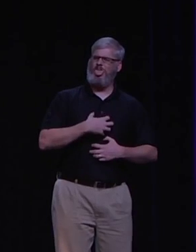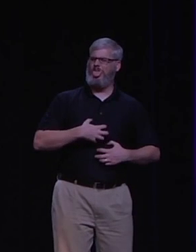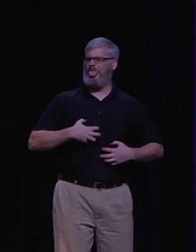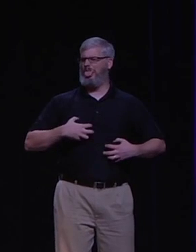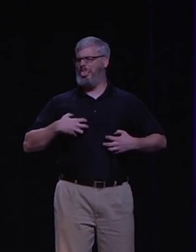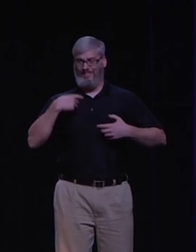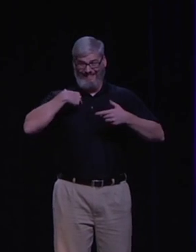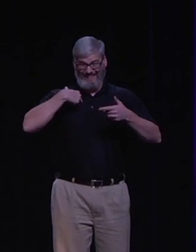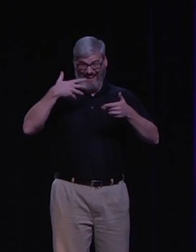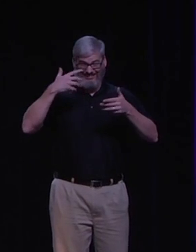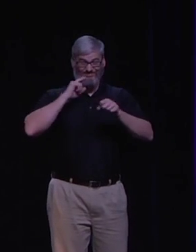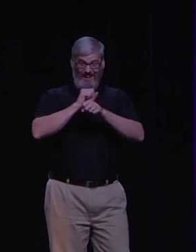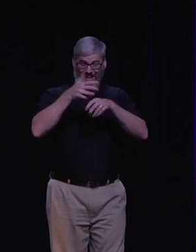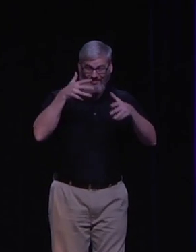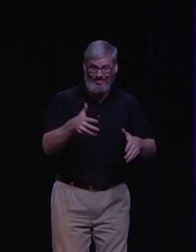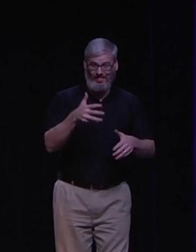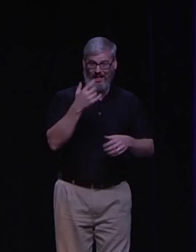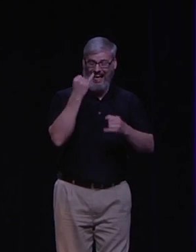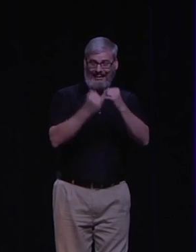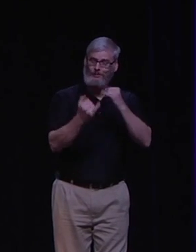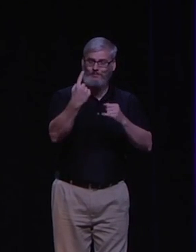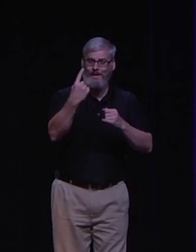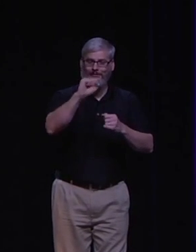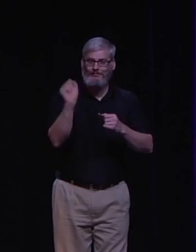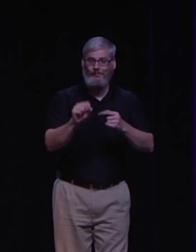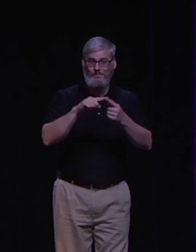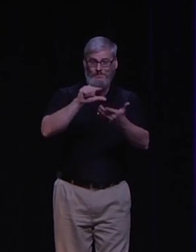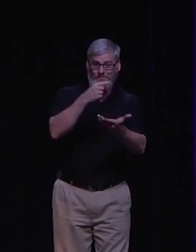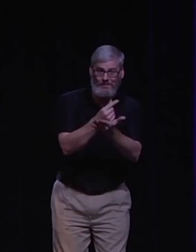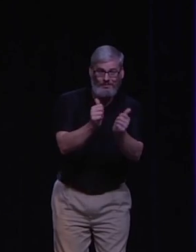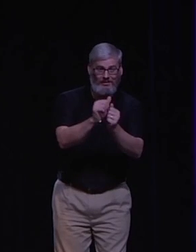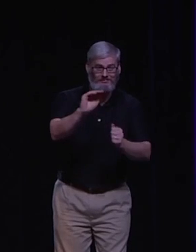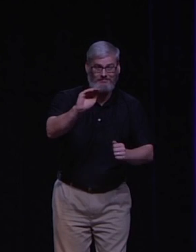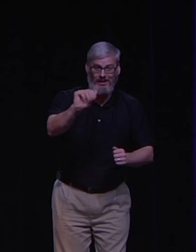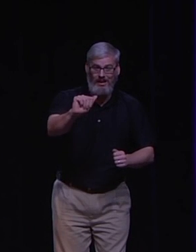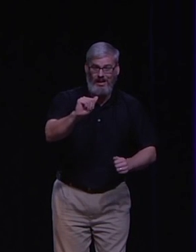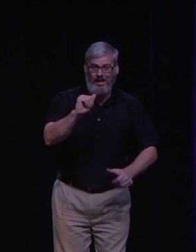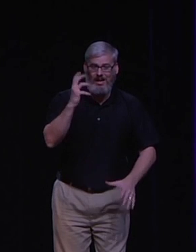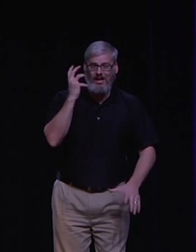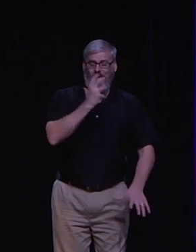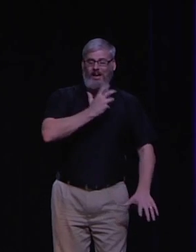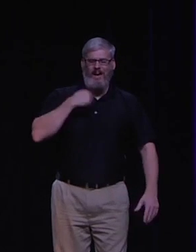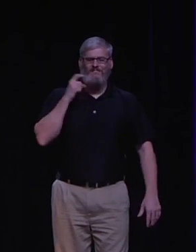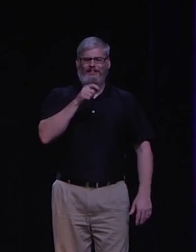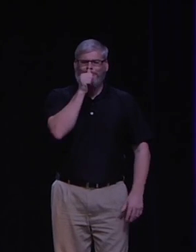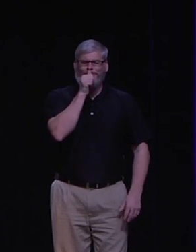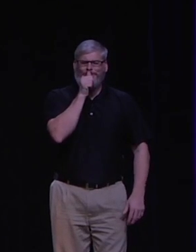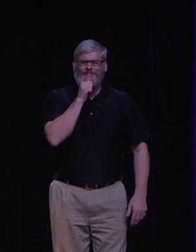And so when I came out as an atheist, I felt a lot of dread, a lot of guilt and anger. I had one semester left